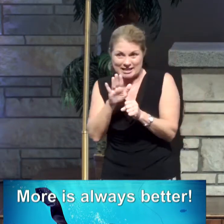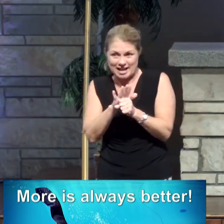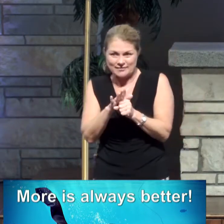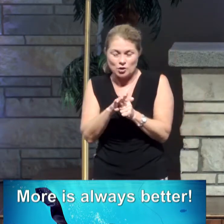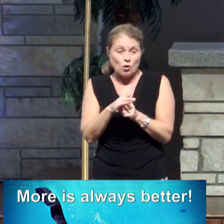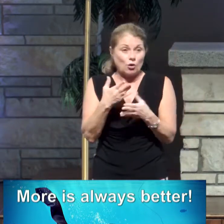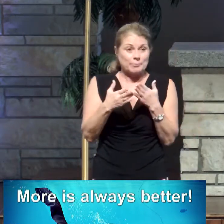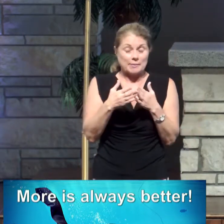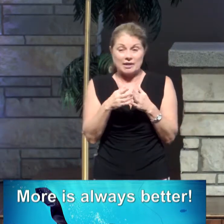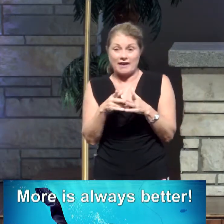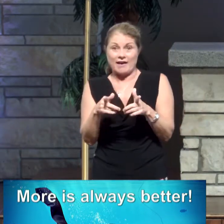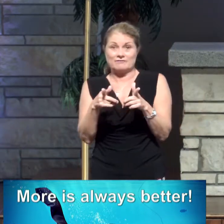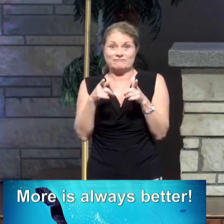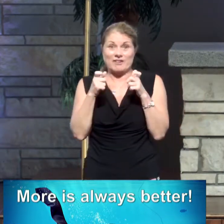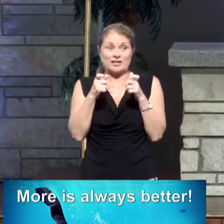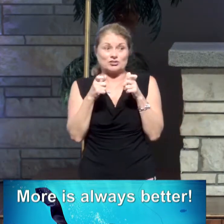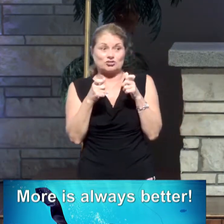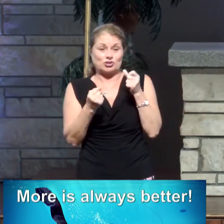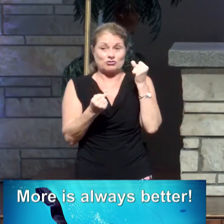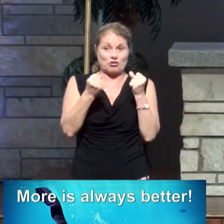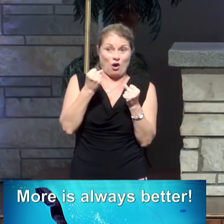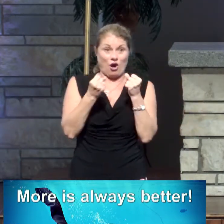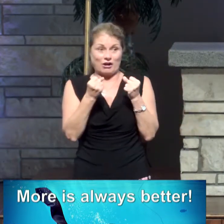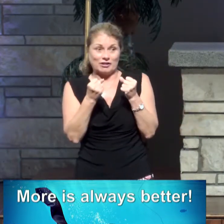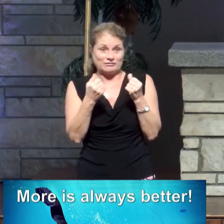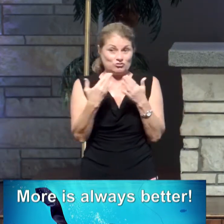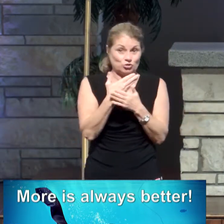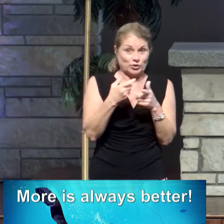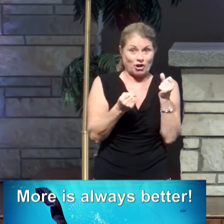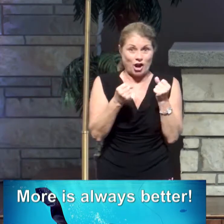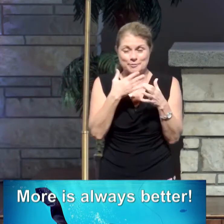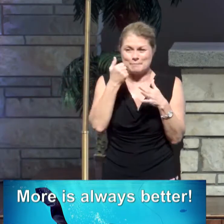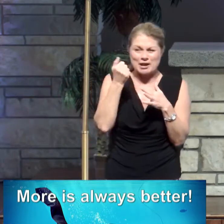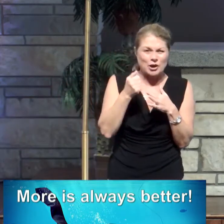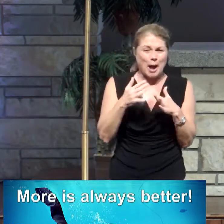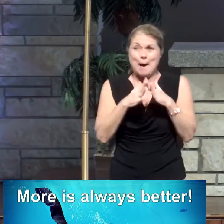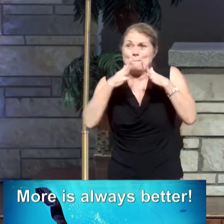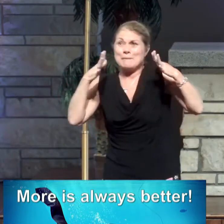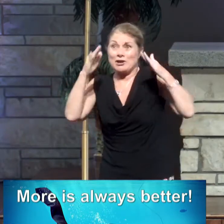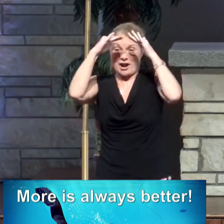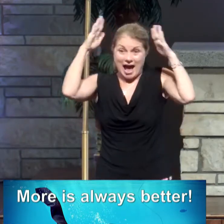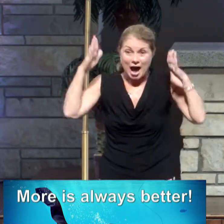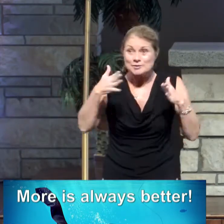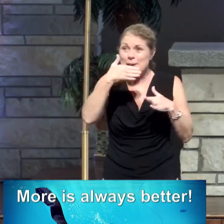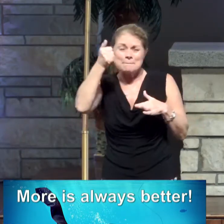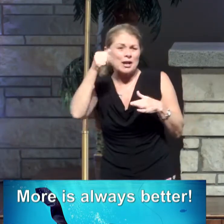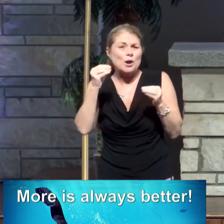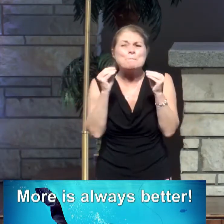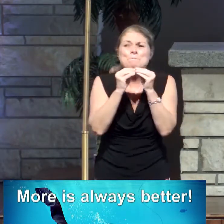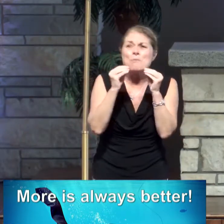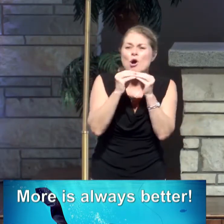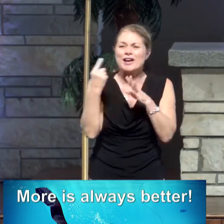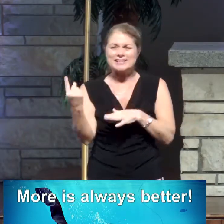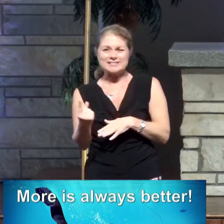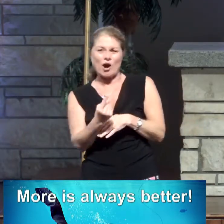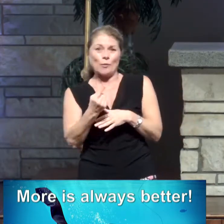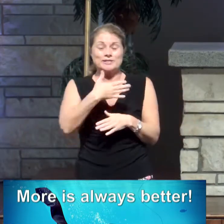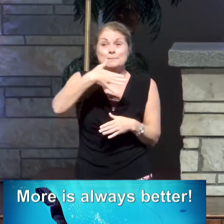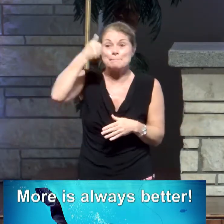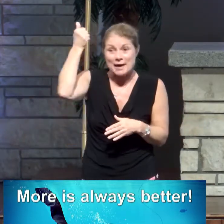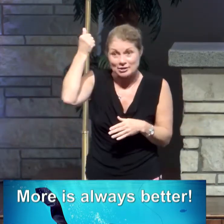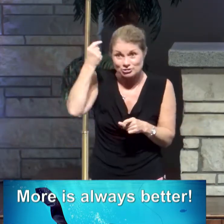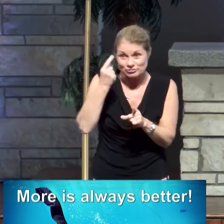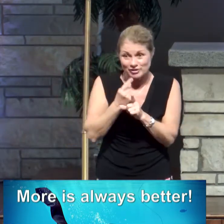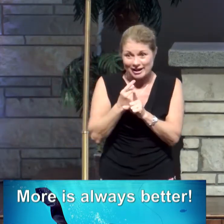car is better. More vacation is better. A bigger house is better. More is always better.